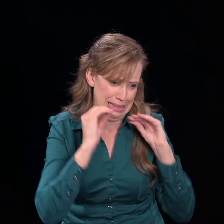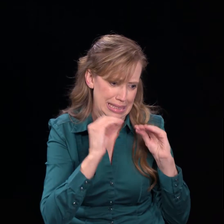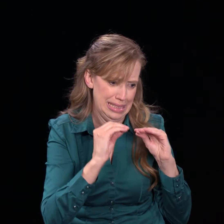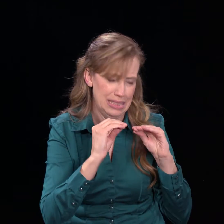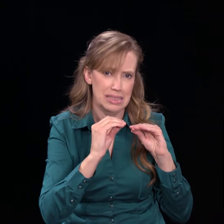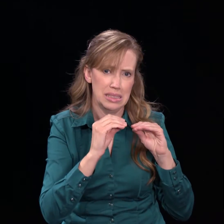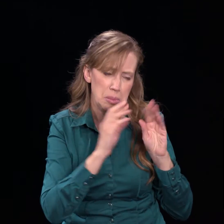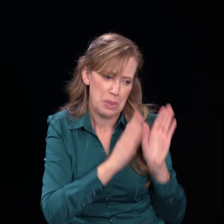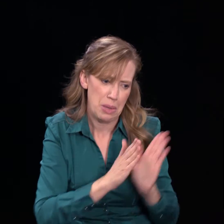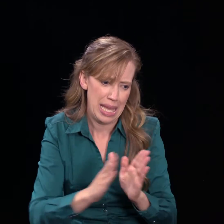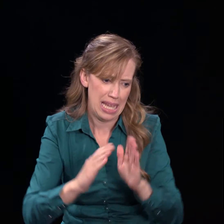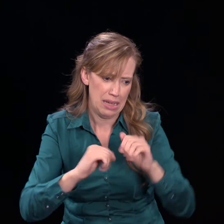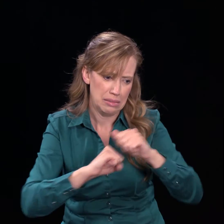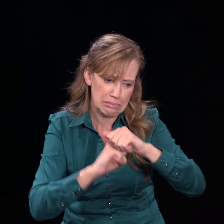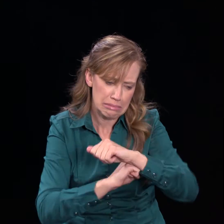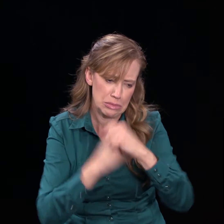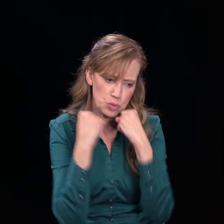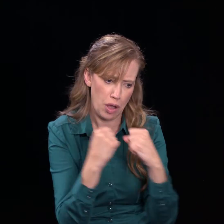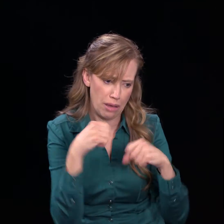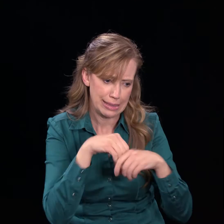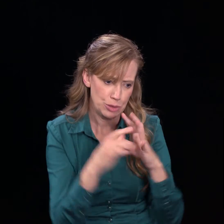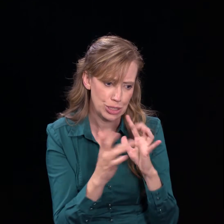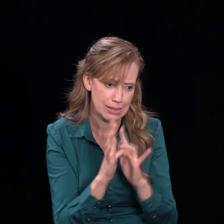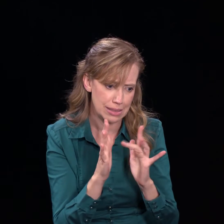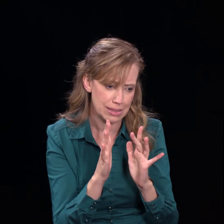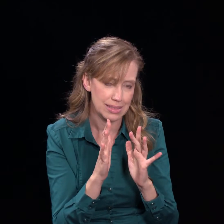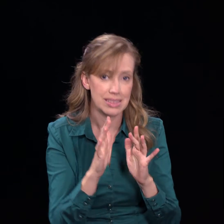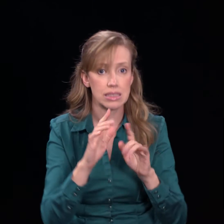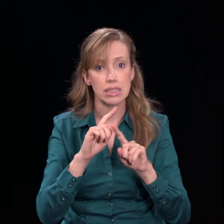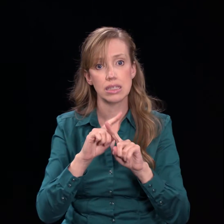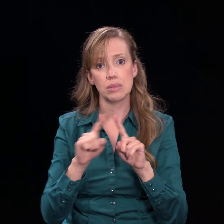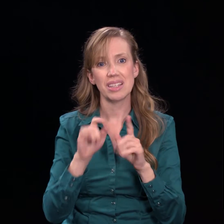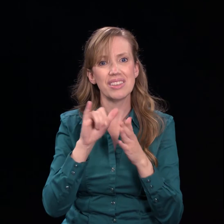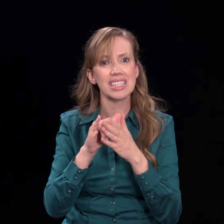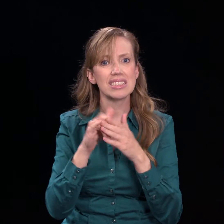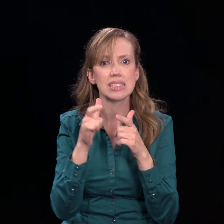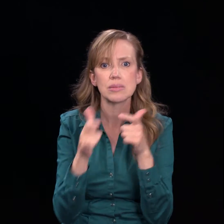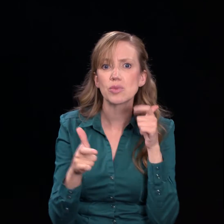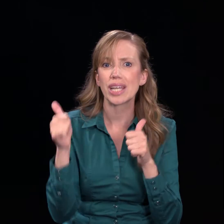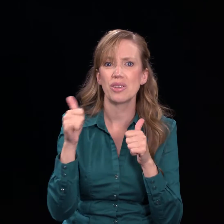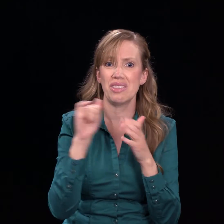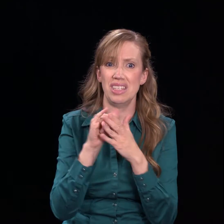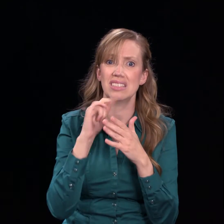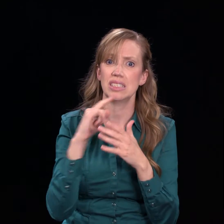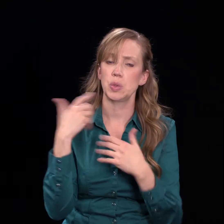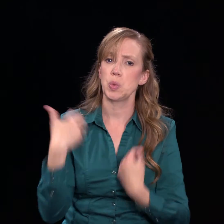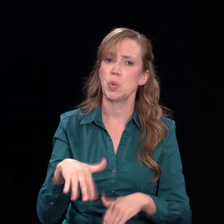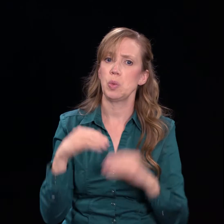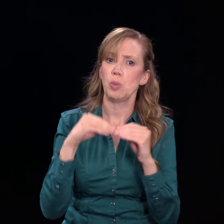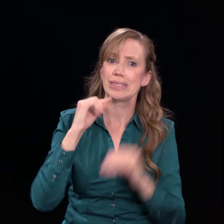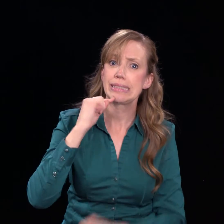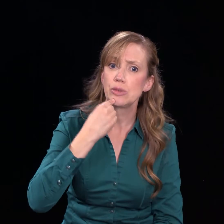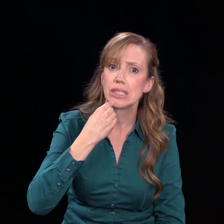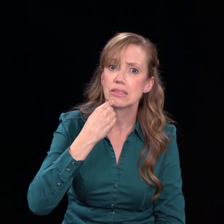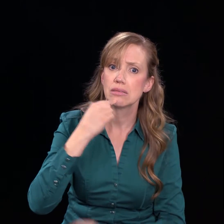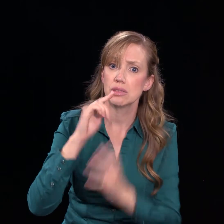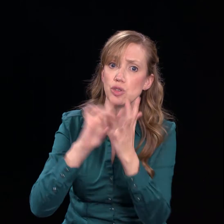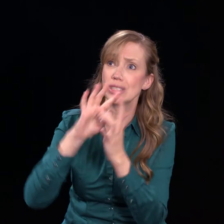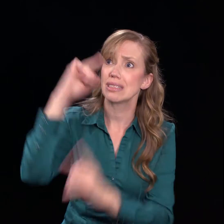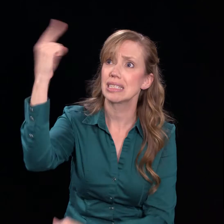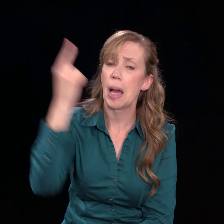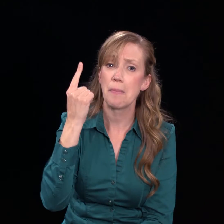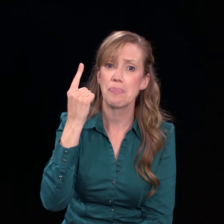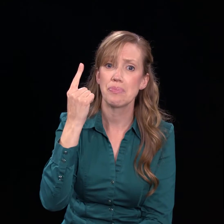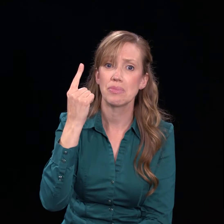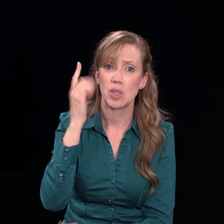to help them survive that ordeal. Well, this is bigger. Jesus is coming back soon. Your children are going to confront the realities